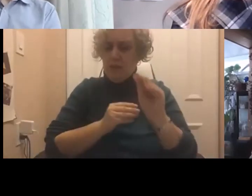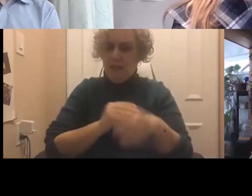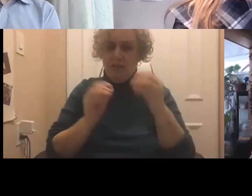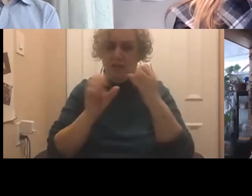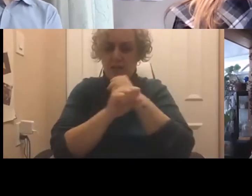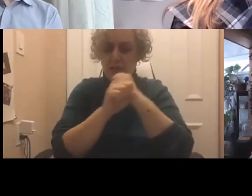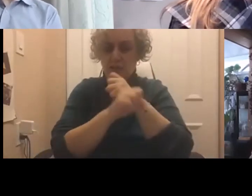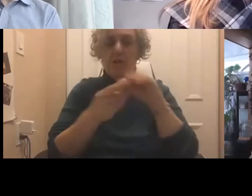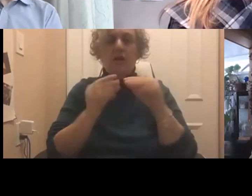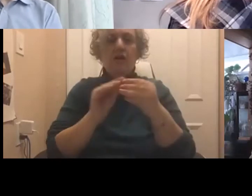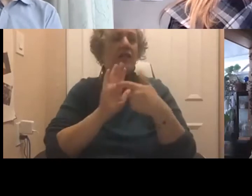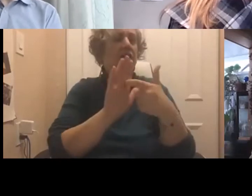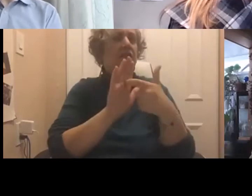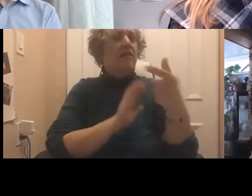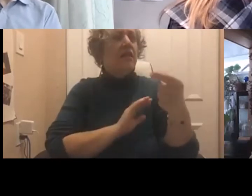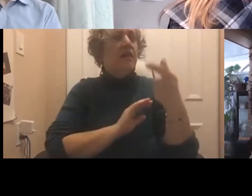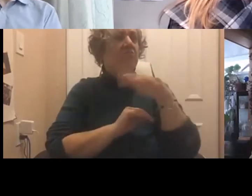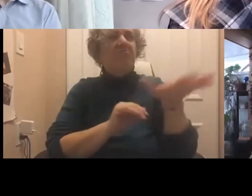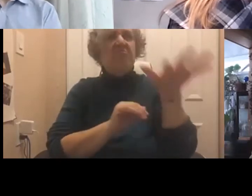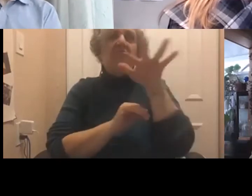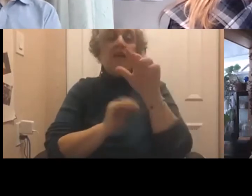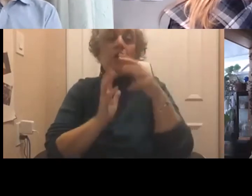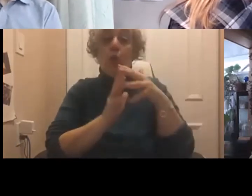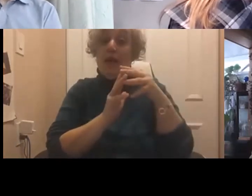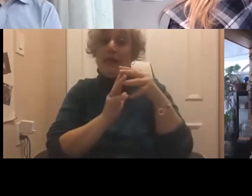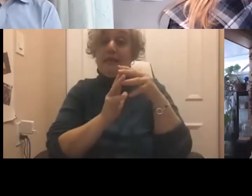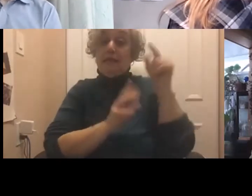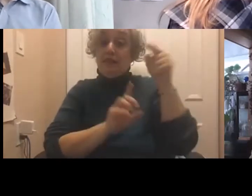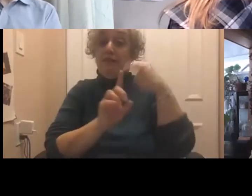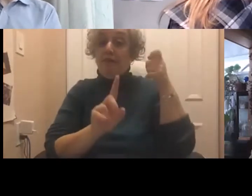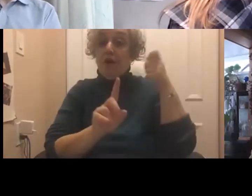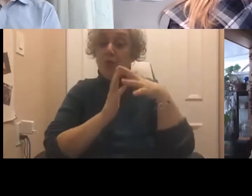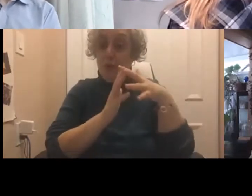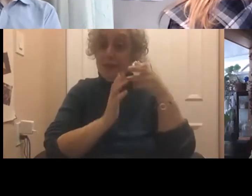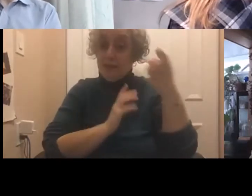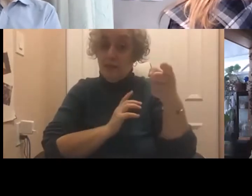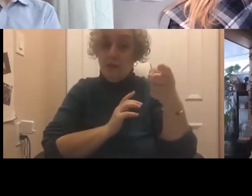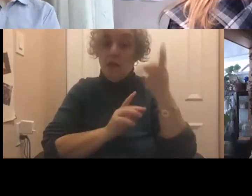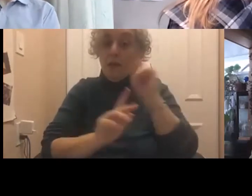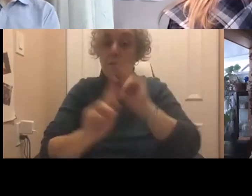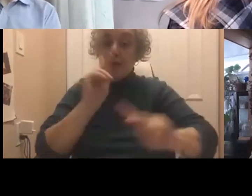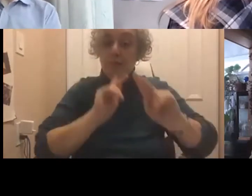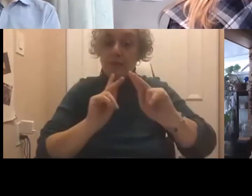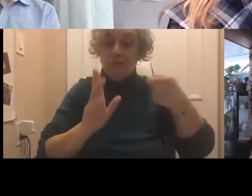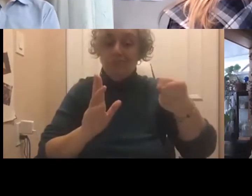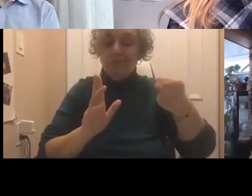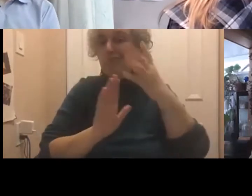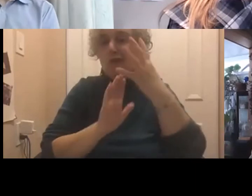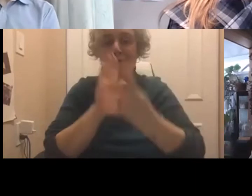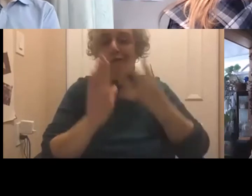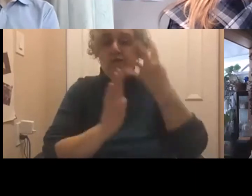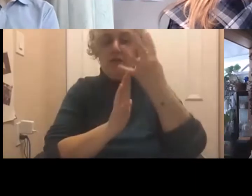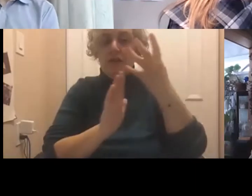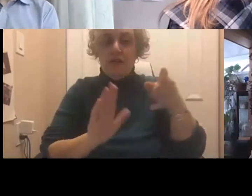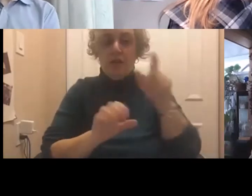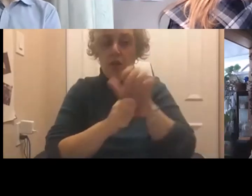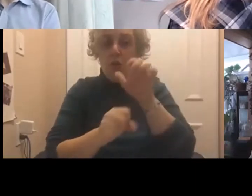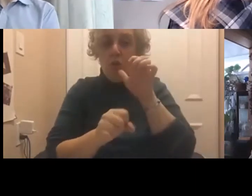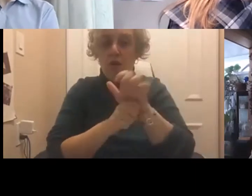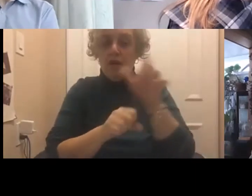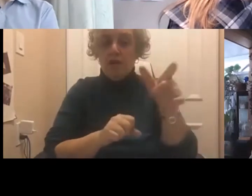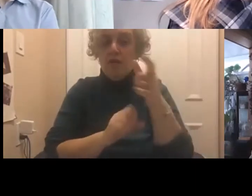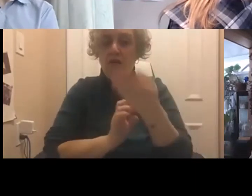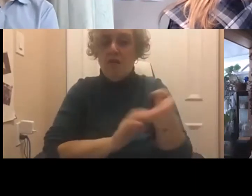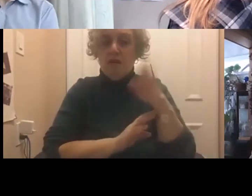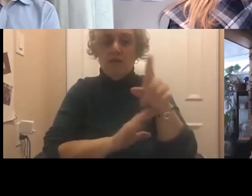average, like, in the United States, and I'll say this comes from the US, people spend, you know, four hours of their work, eight-hour work day